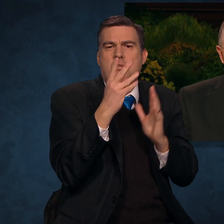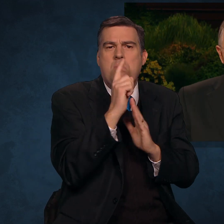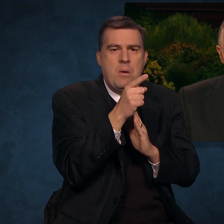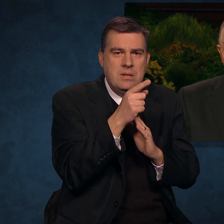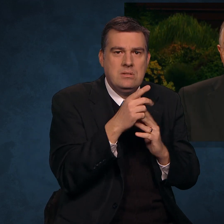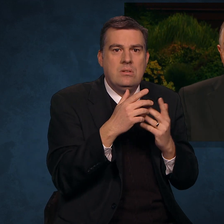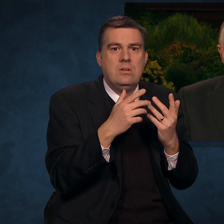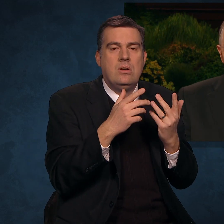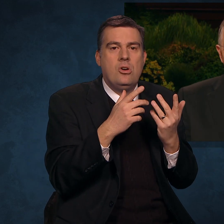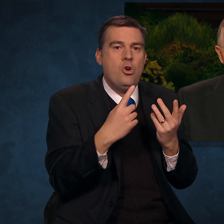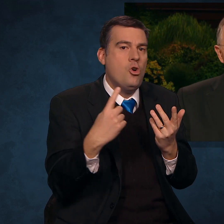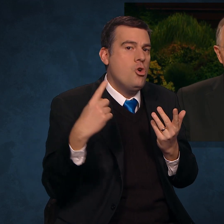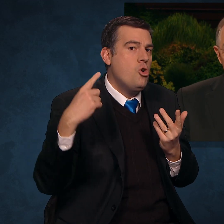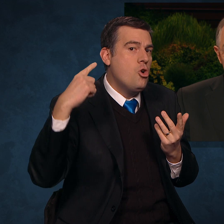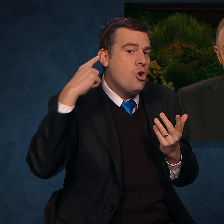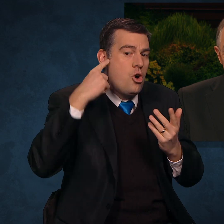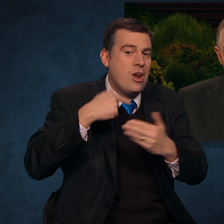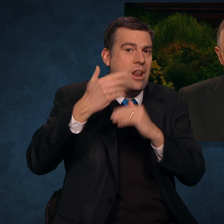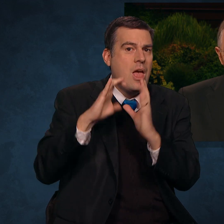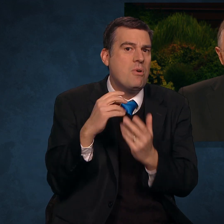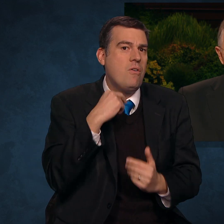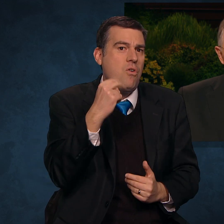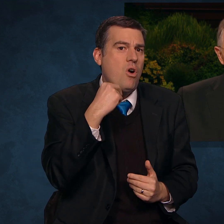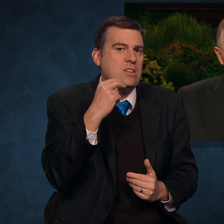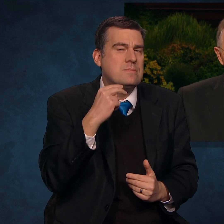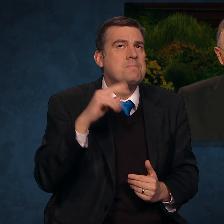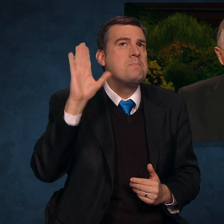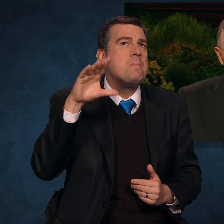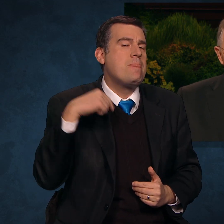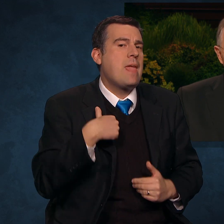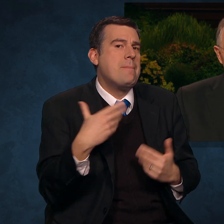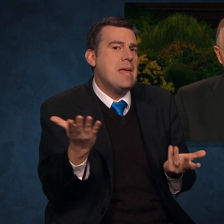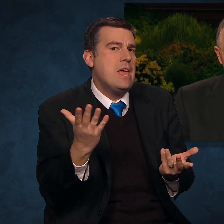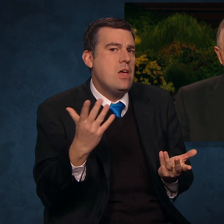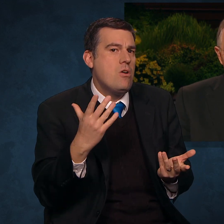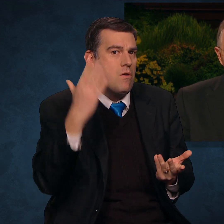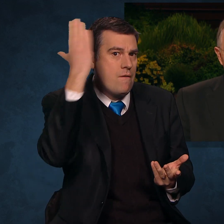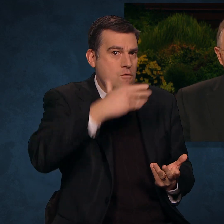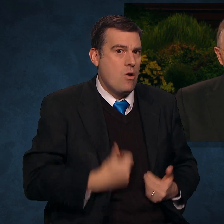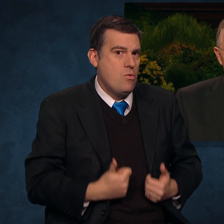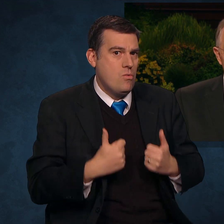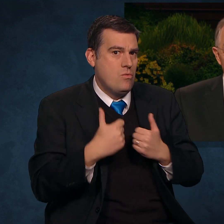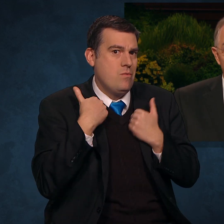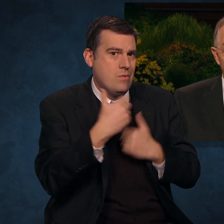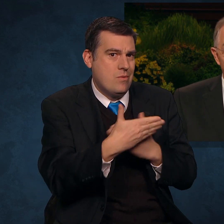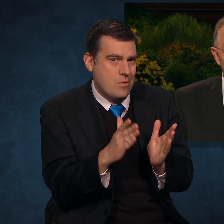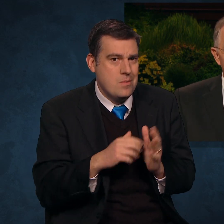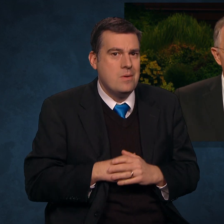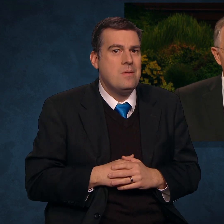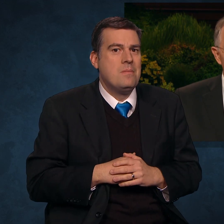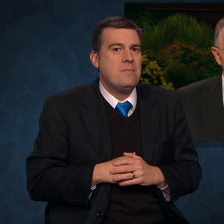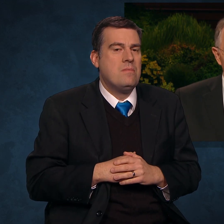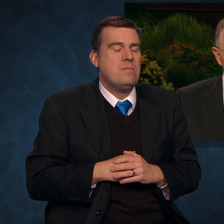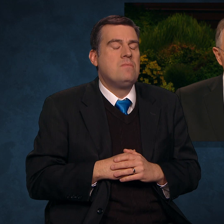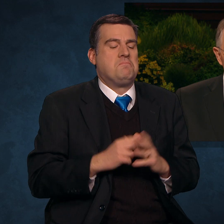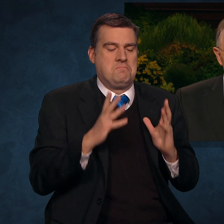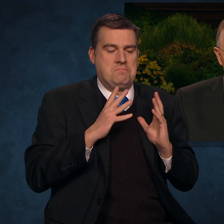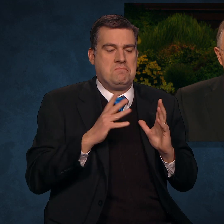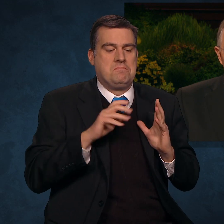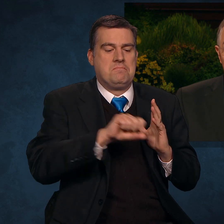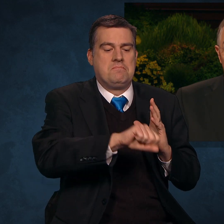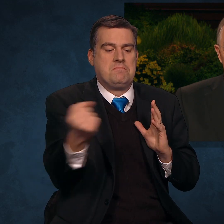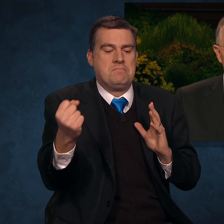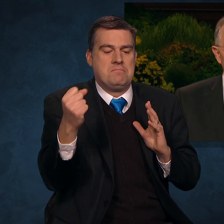Then she heard her neighbor's voice, I am here in the front room. Coming out of the bathroom,